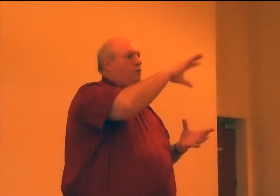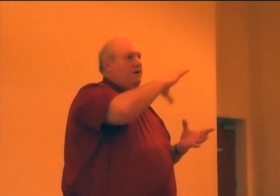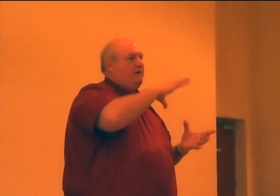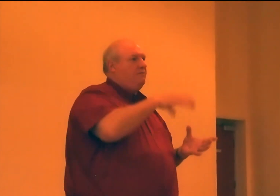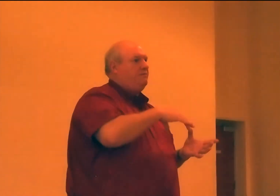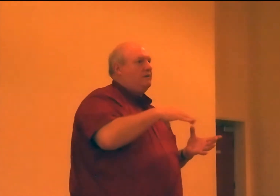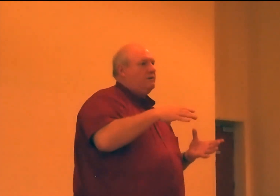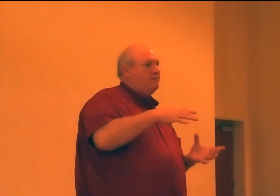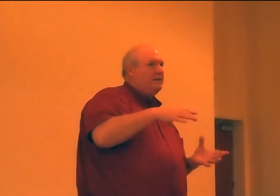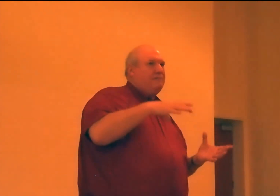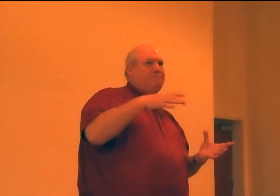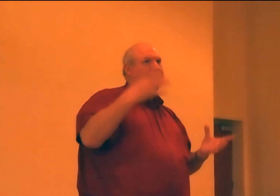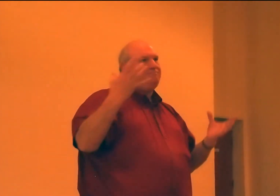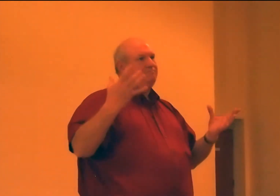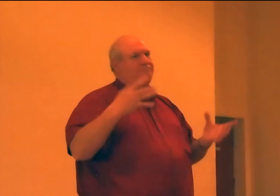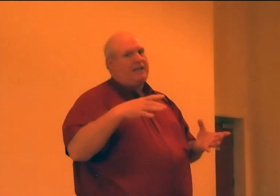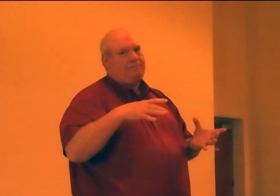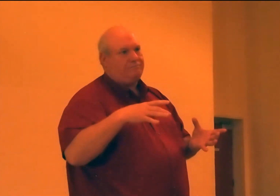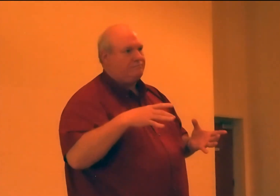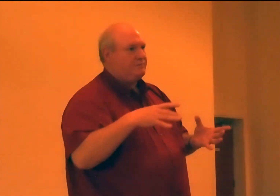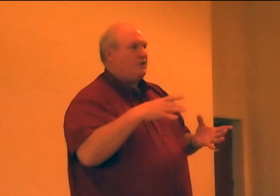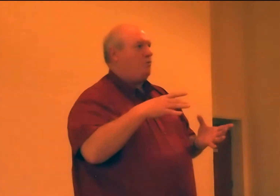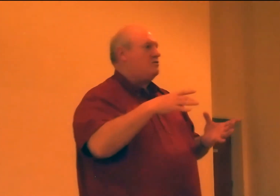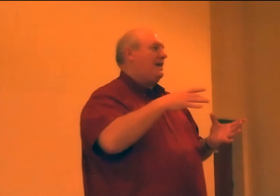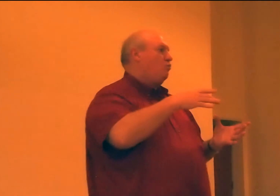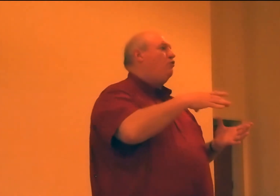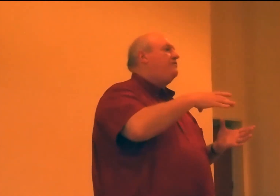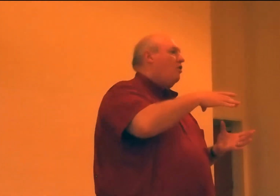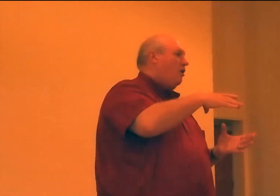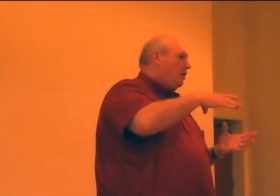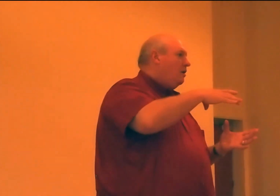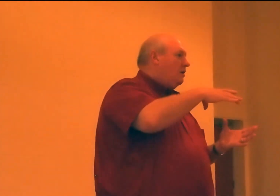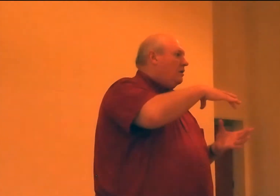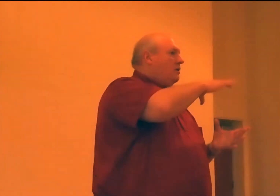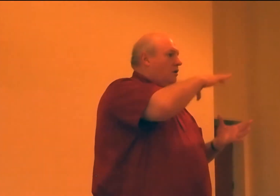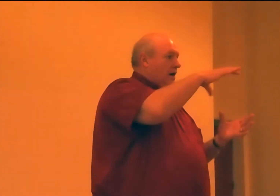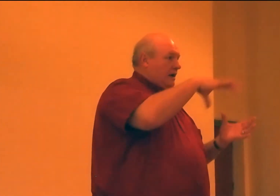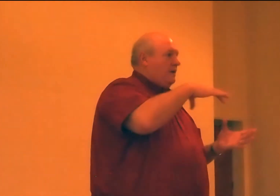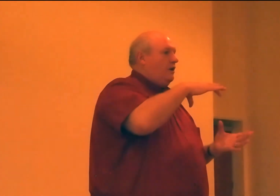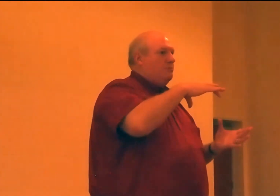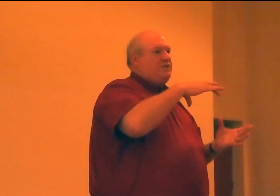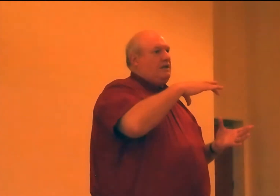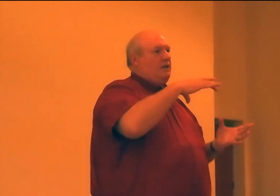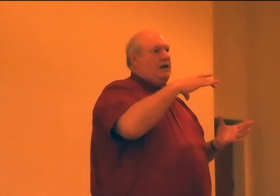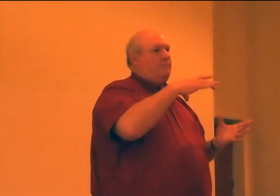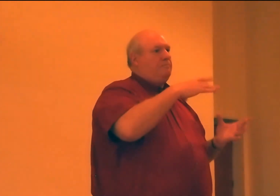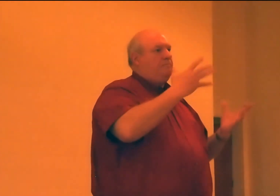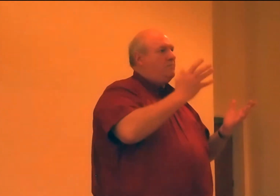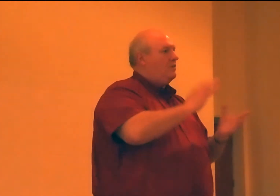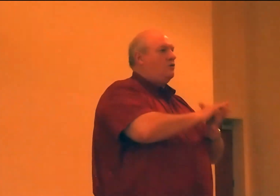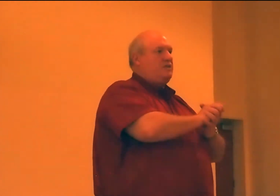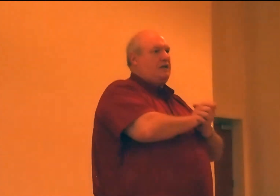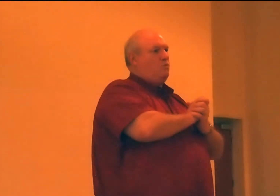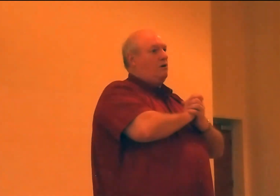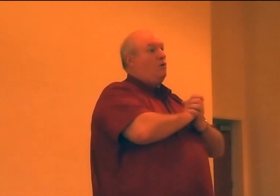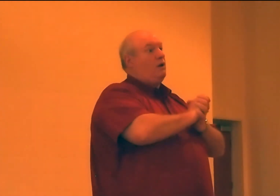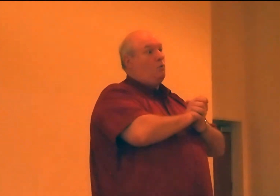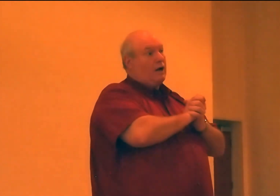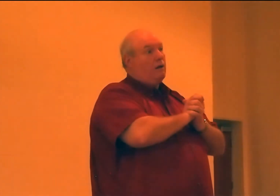little bit of like, almost like roof tar around it to help seal it up. Those things work really well.